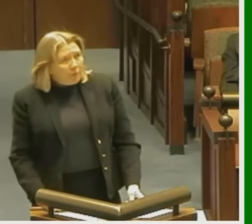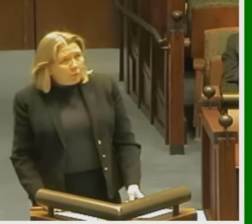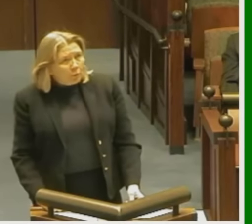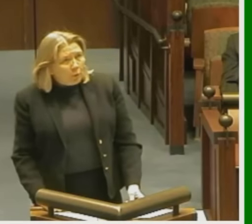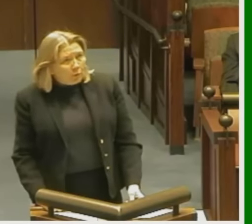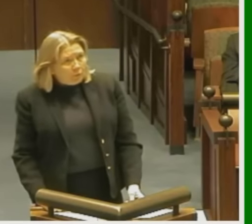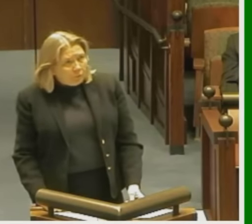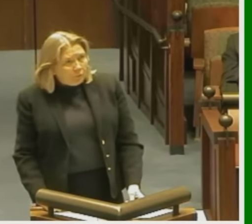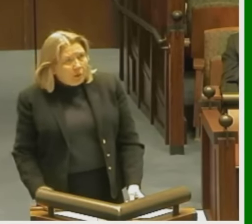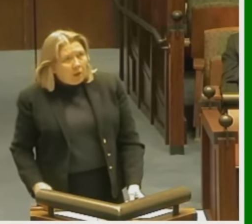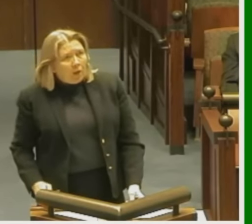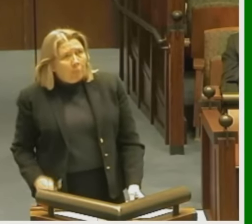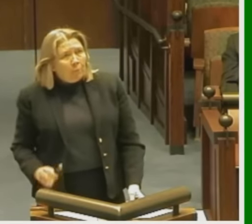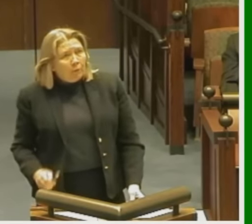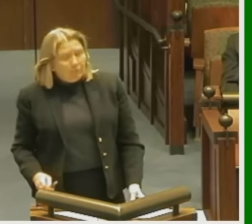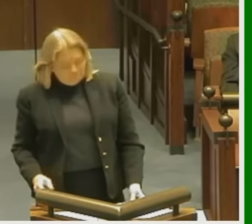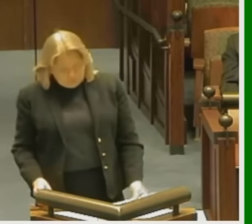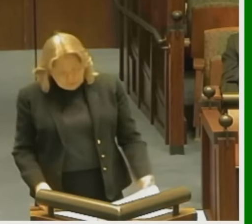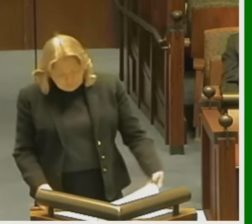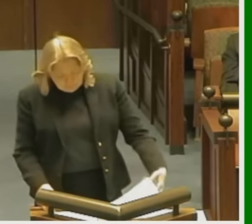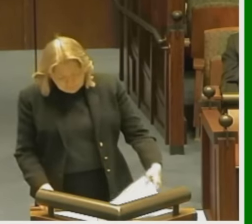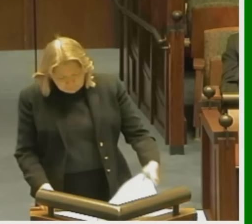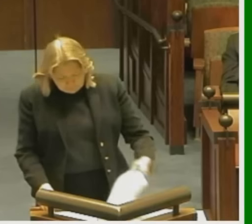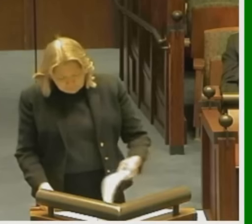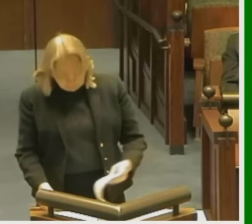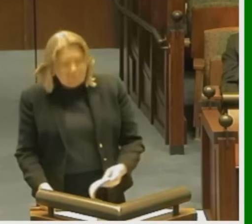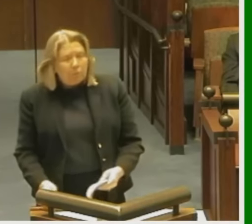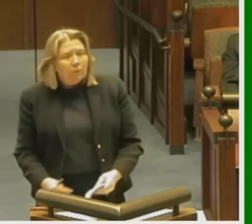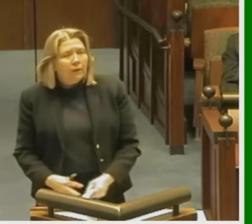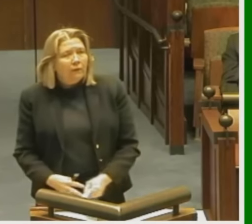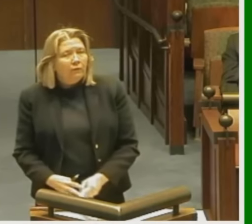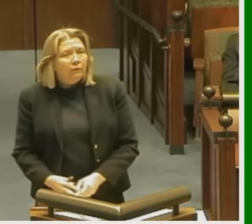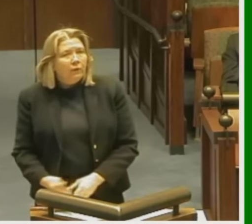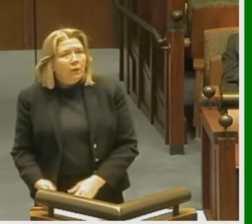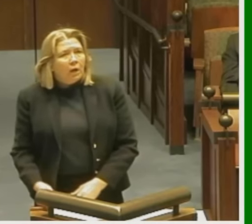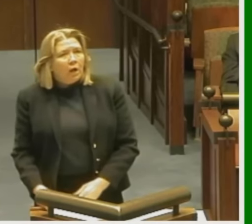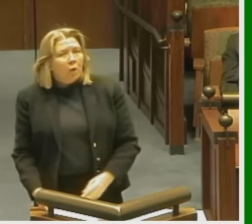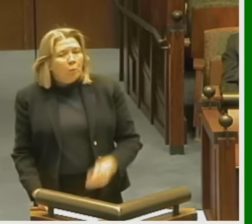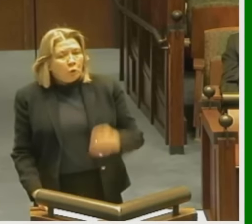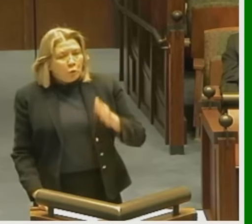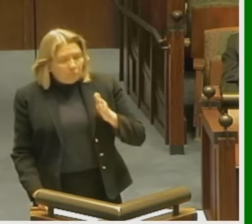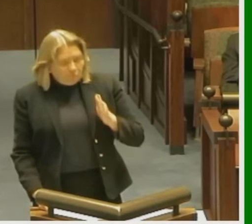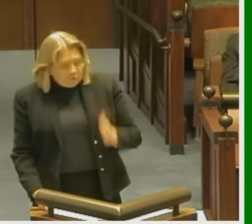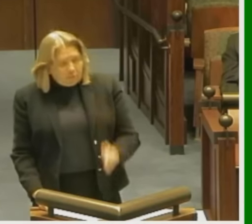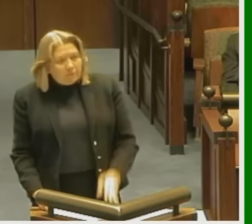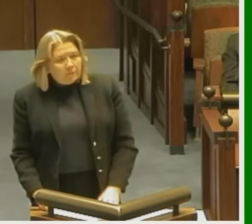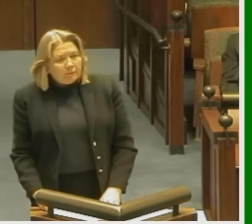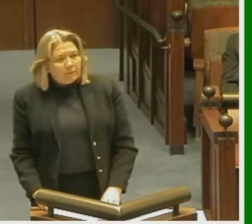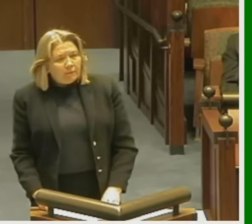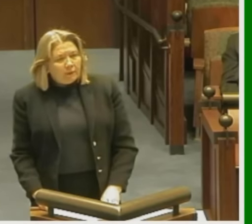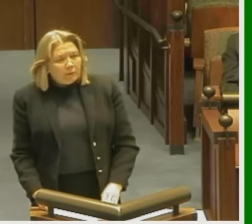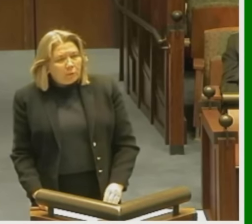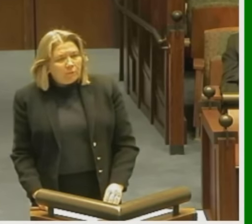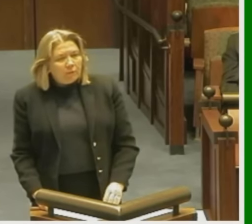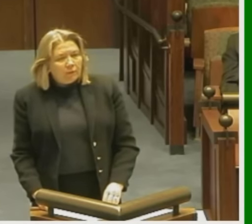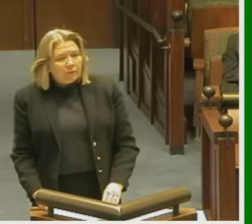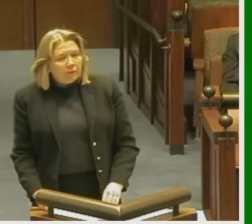General Motors, both cases, both U.S. Supreme Court cases, which say clearly that the unequivocal intent